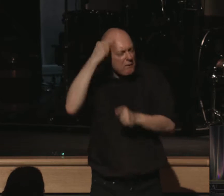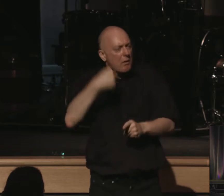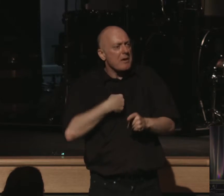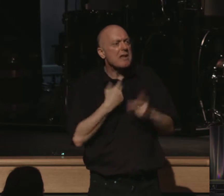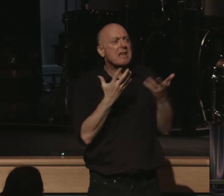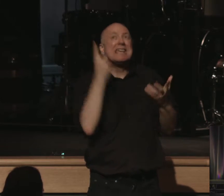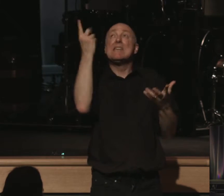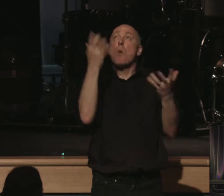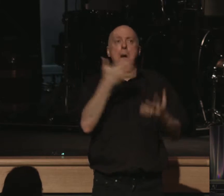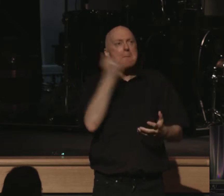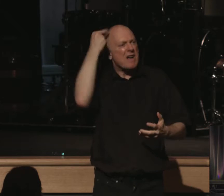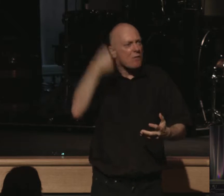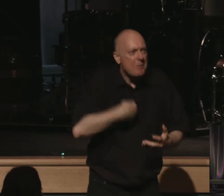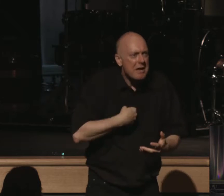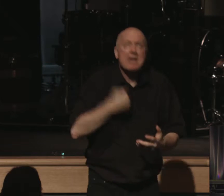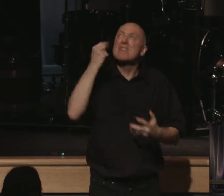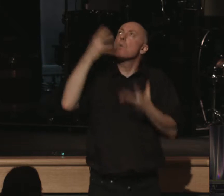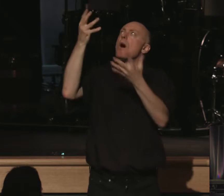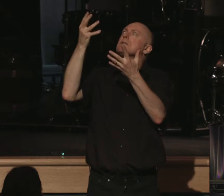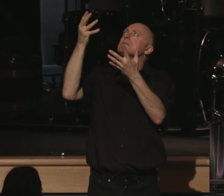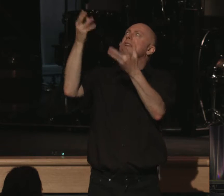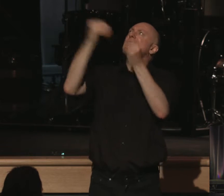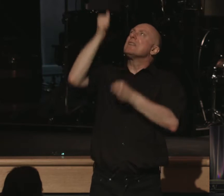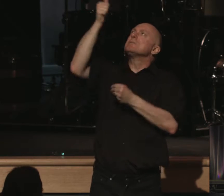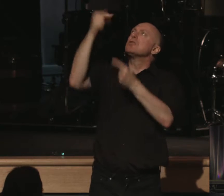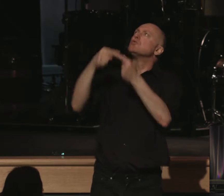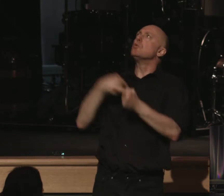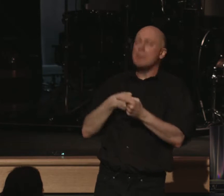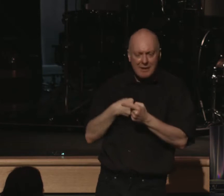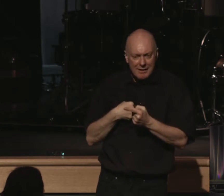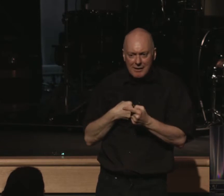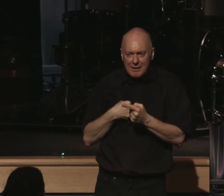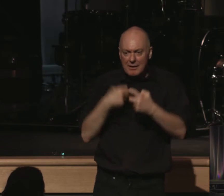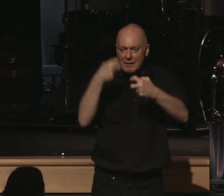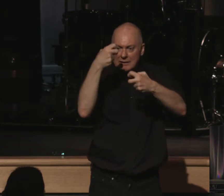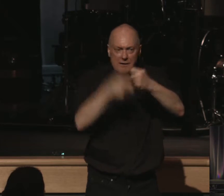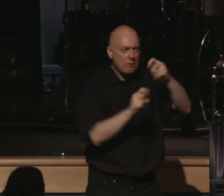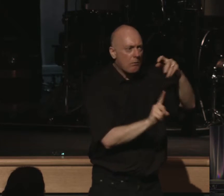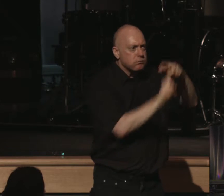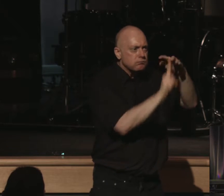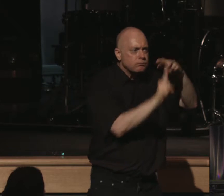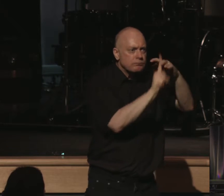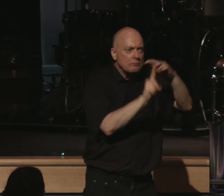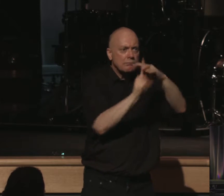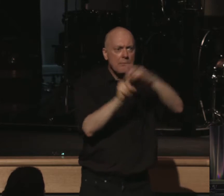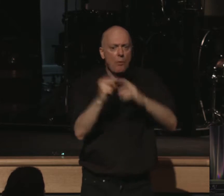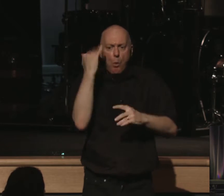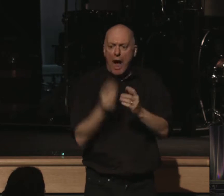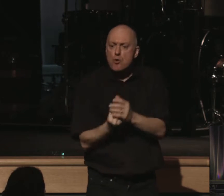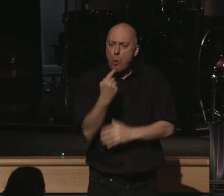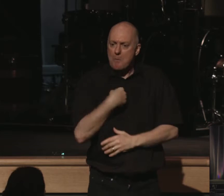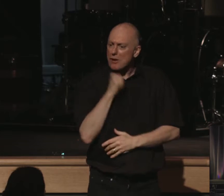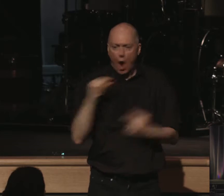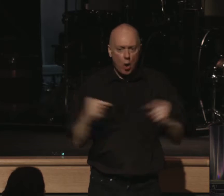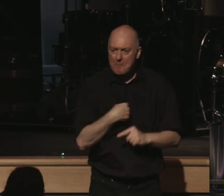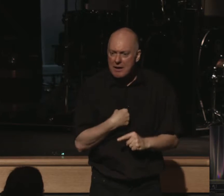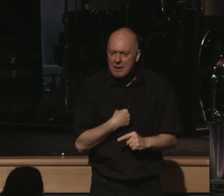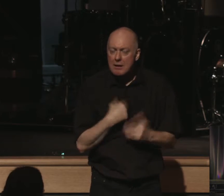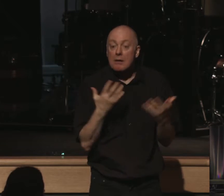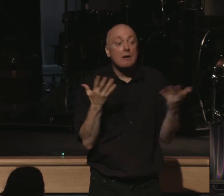who wants the best for me, who wants to give me Himself. These difficult things are meant to grow me, not to hurt me. And what's more,